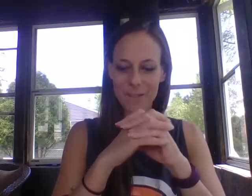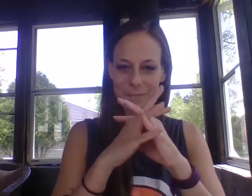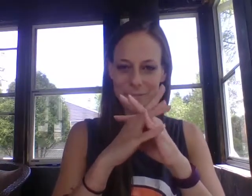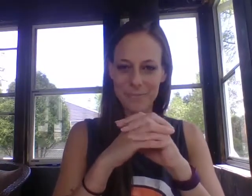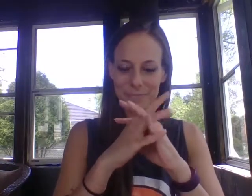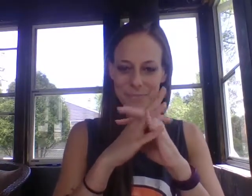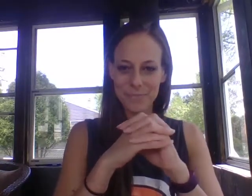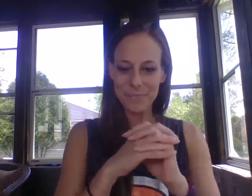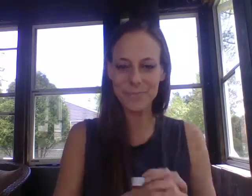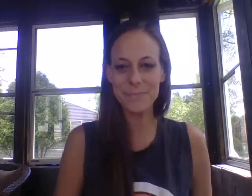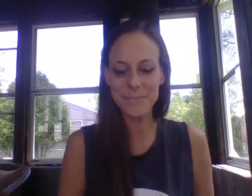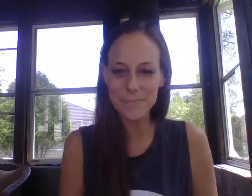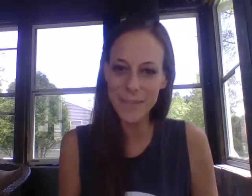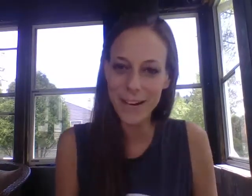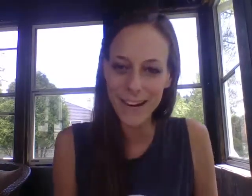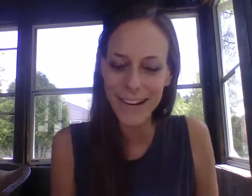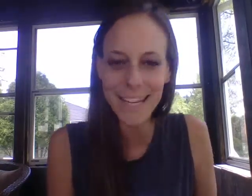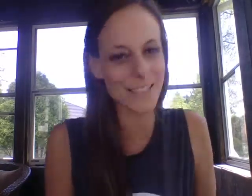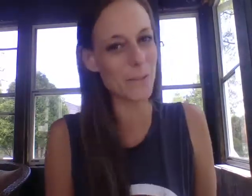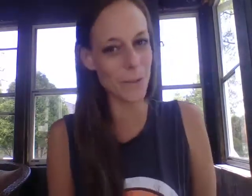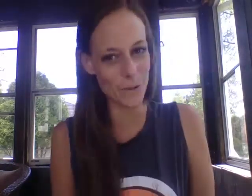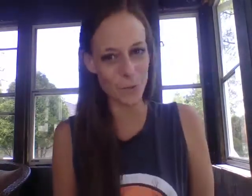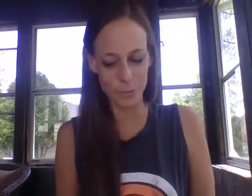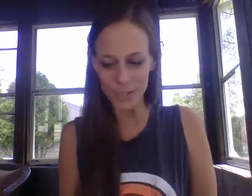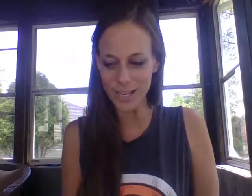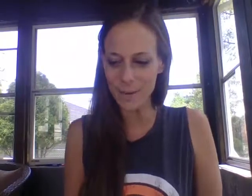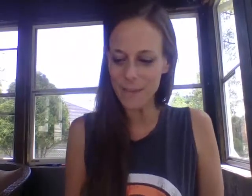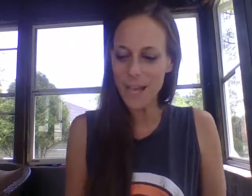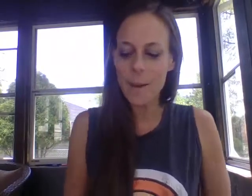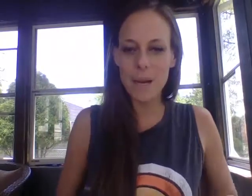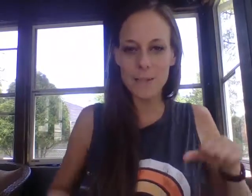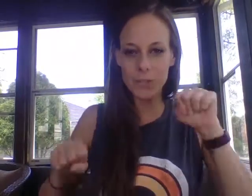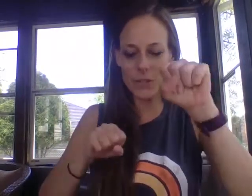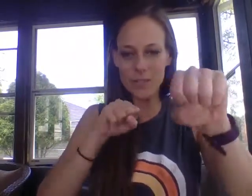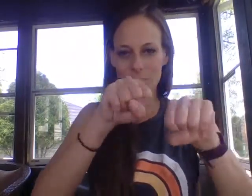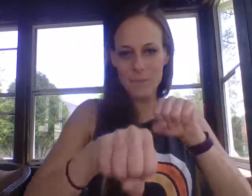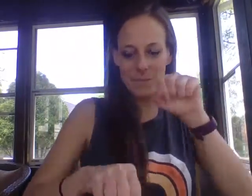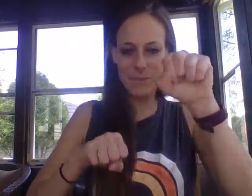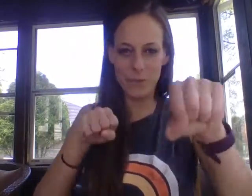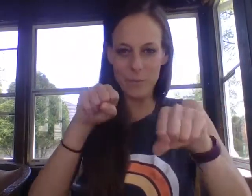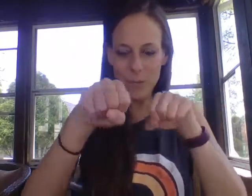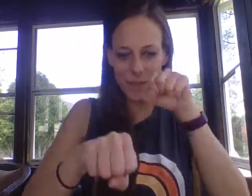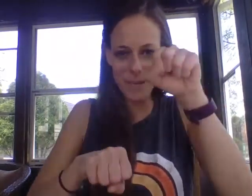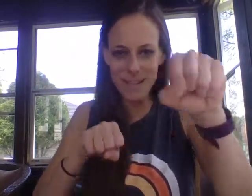all right let's do those one more time bicycle do them with me